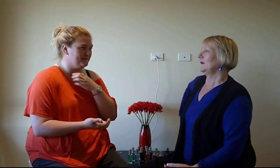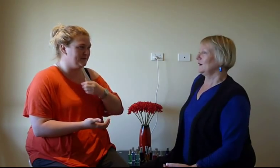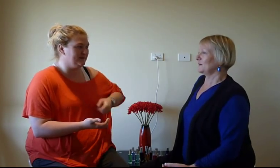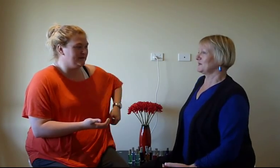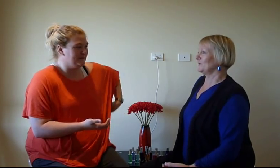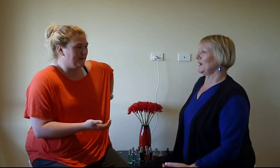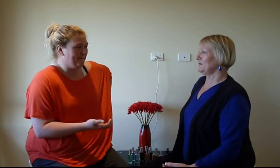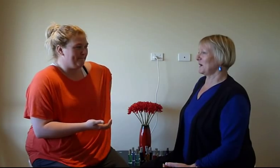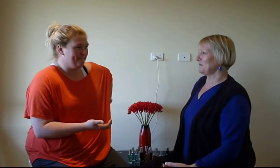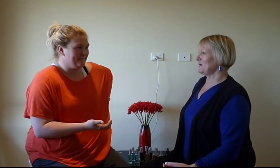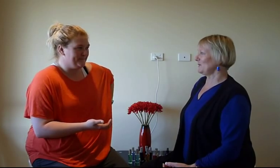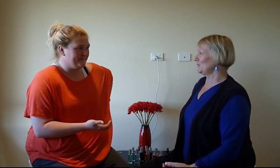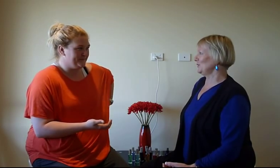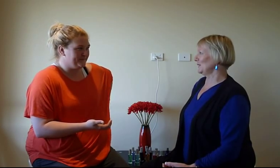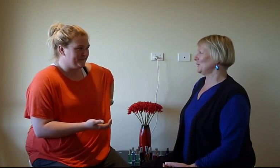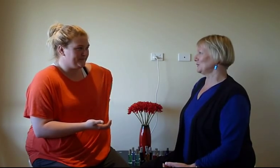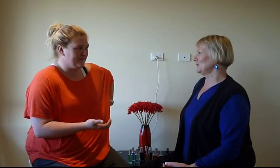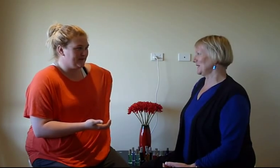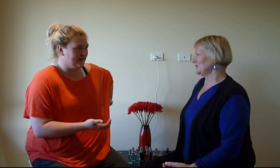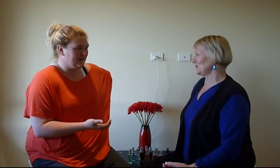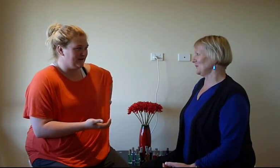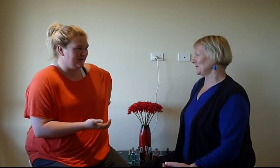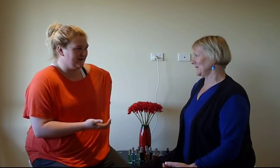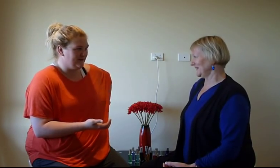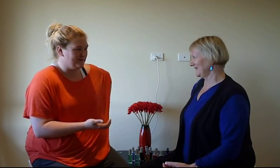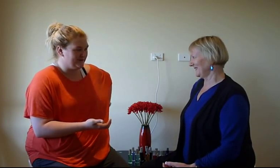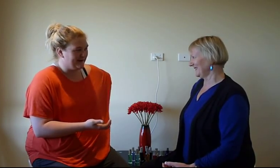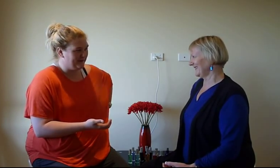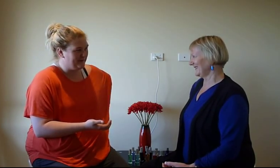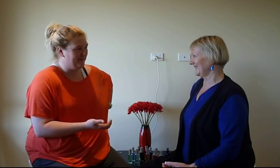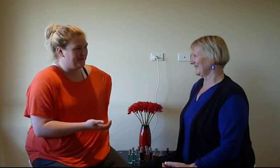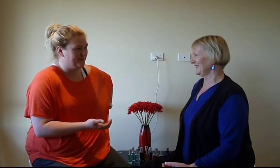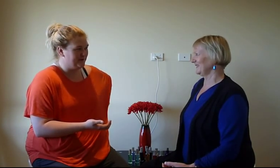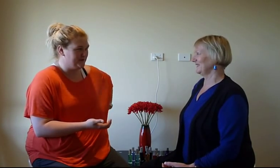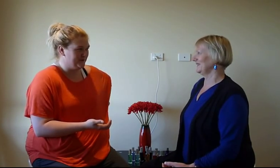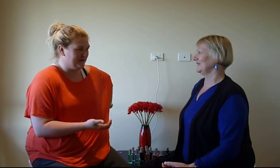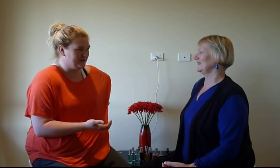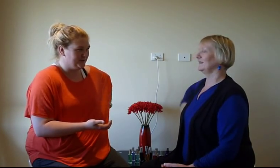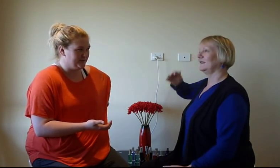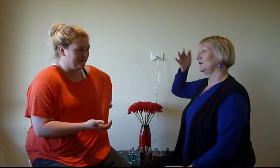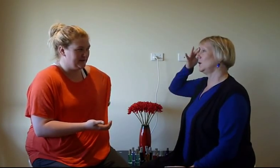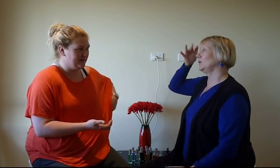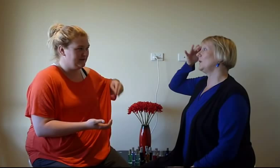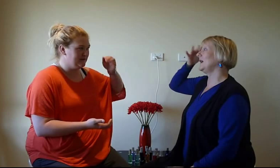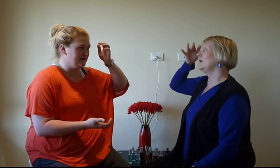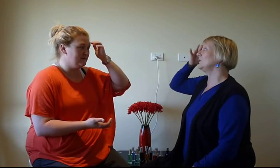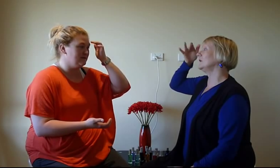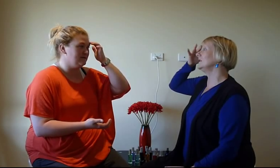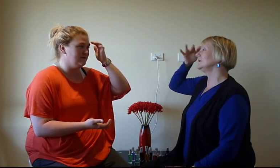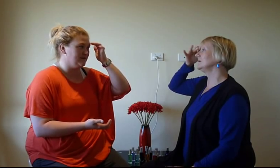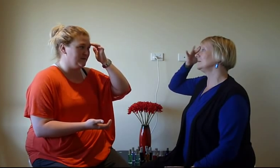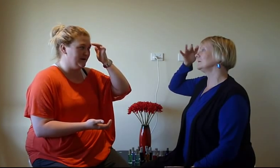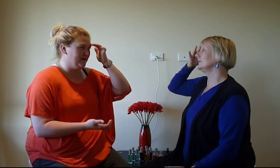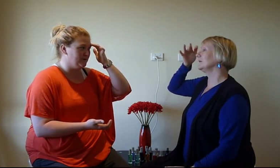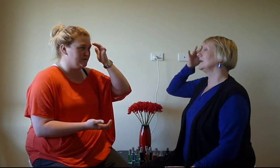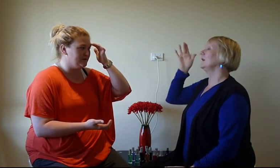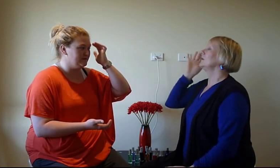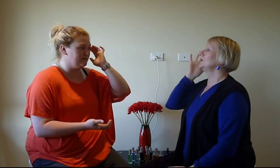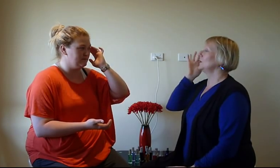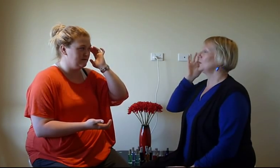I'm surrounded by people who are not doing their job properly. Not the way I'd want it. Not the